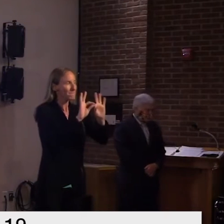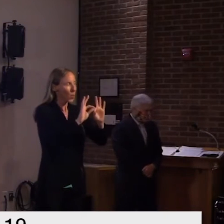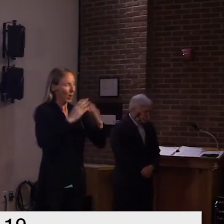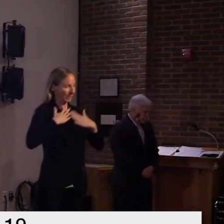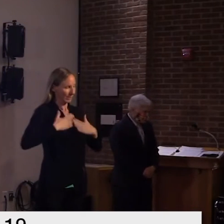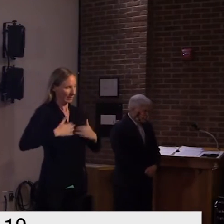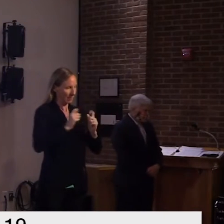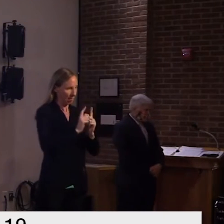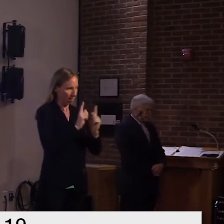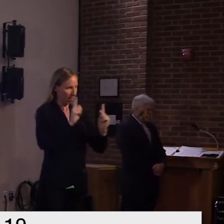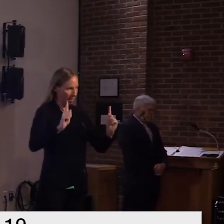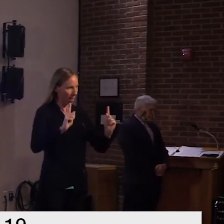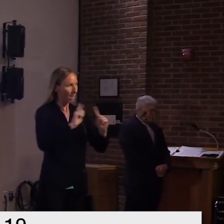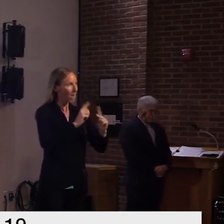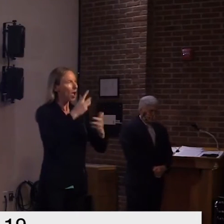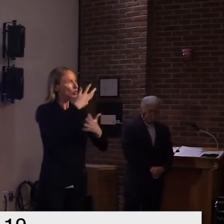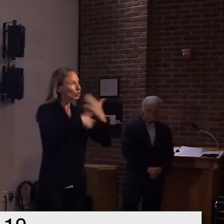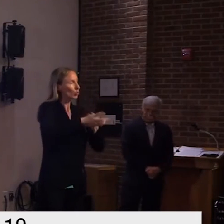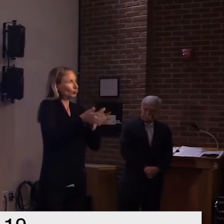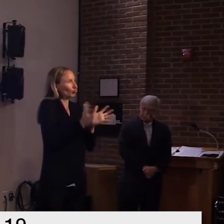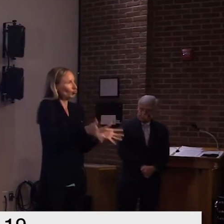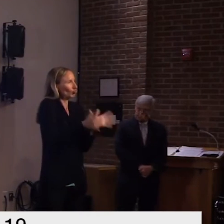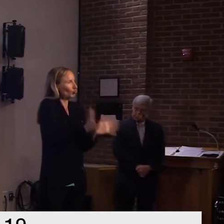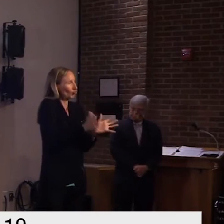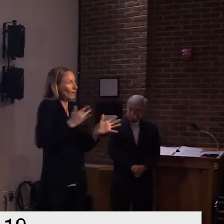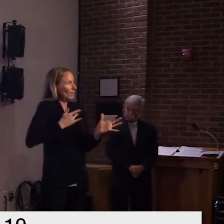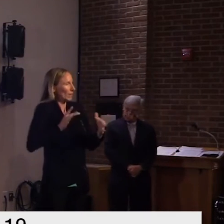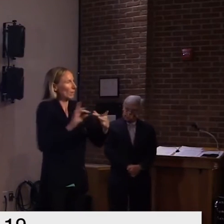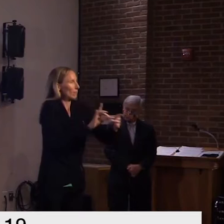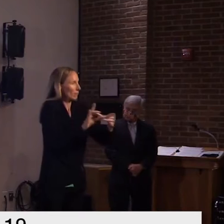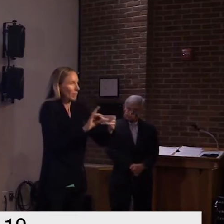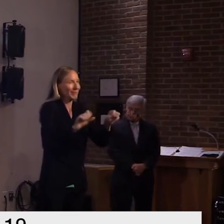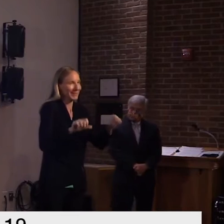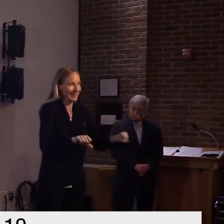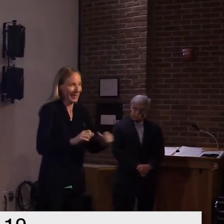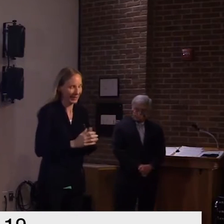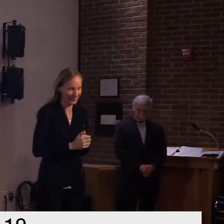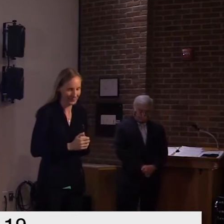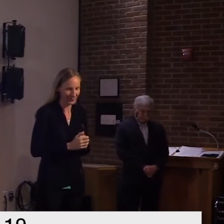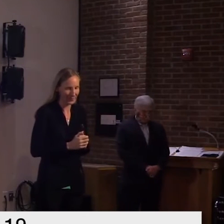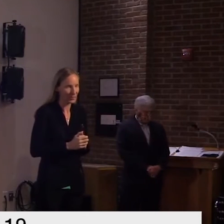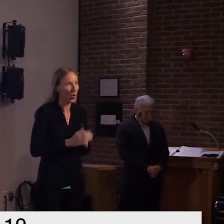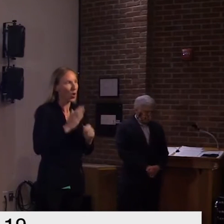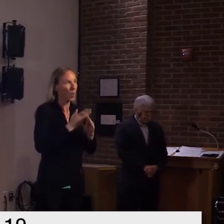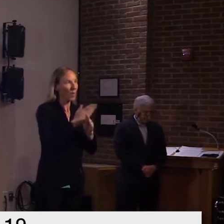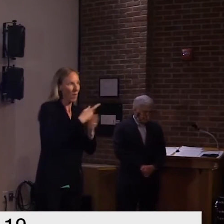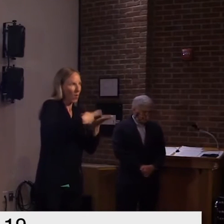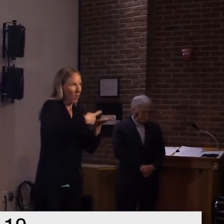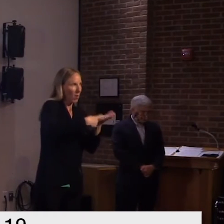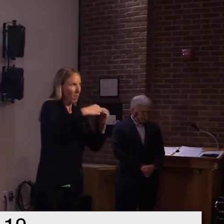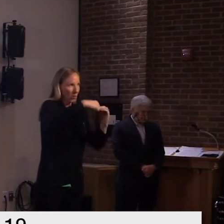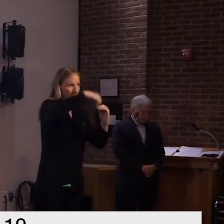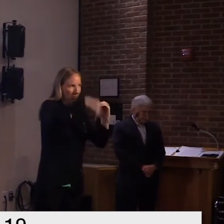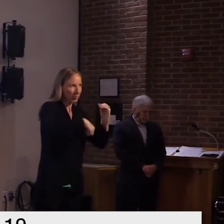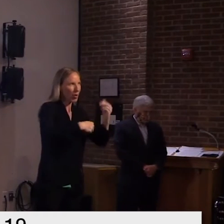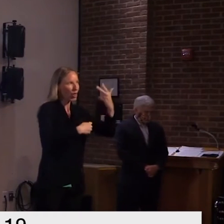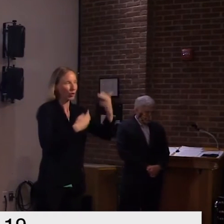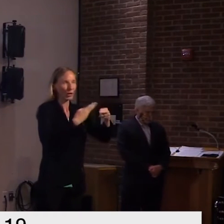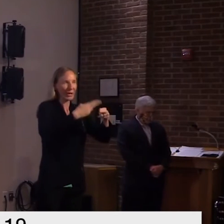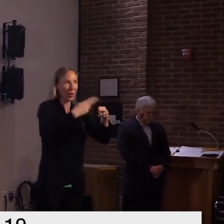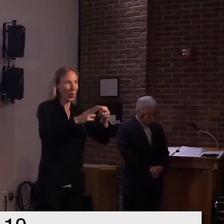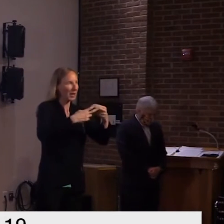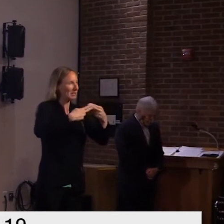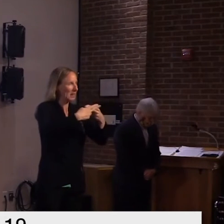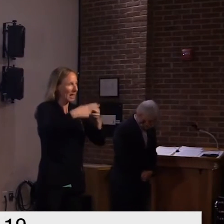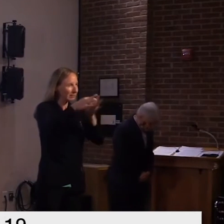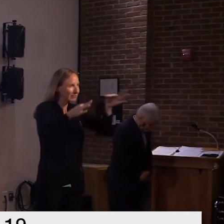before i get to the over 65 i just want to go over three quick slides as a update on the state